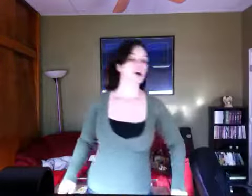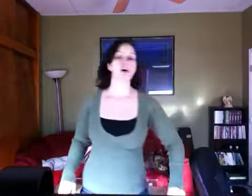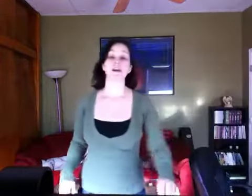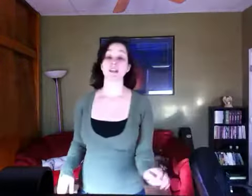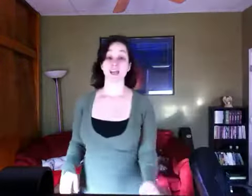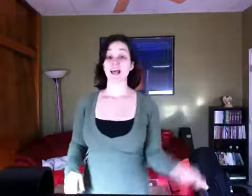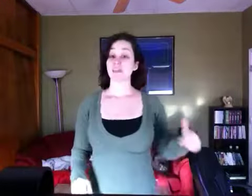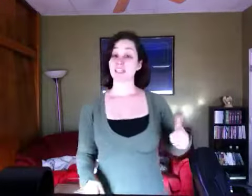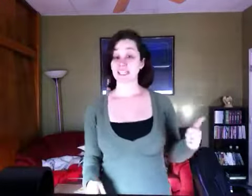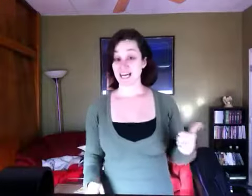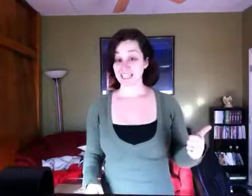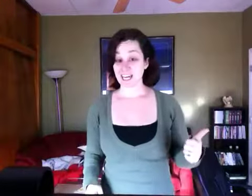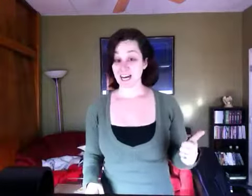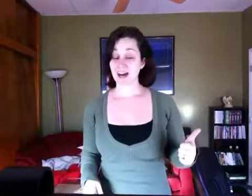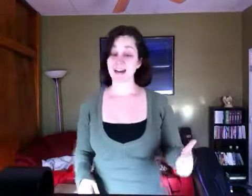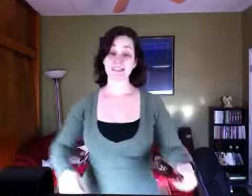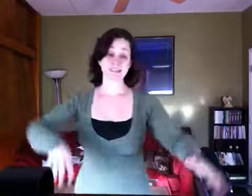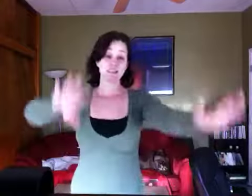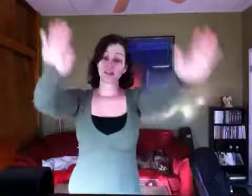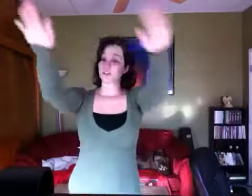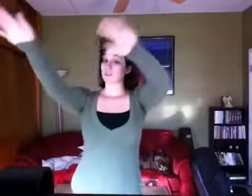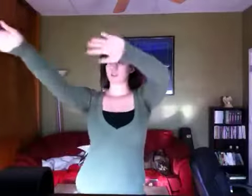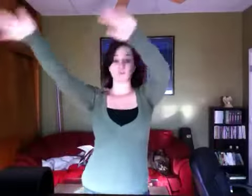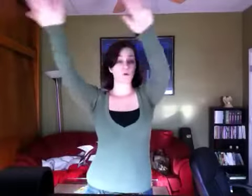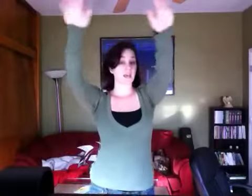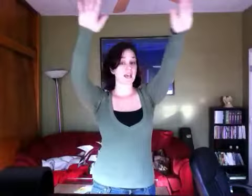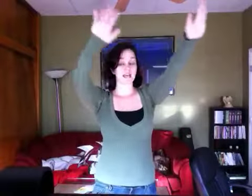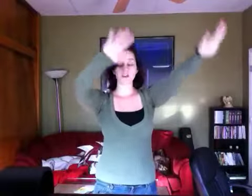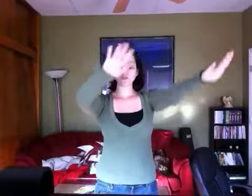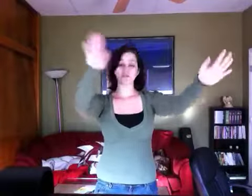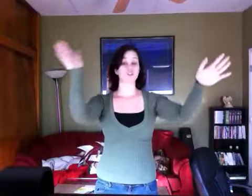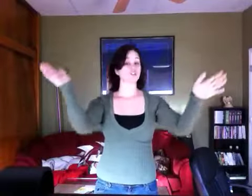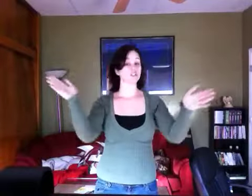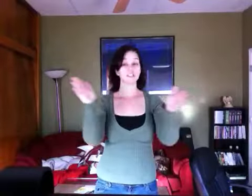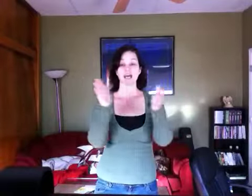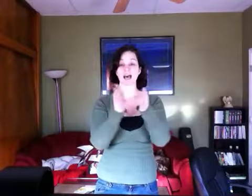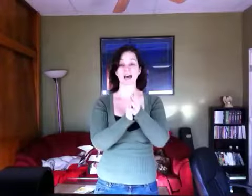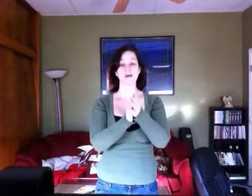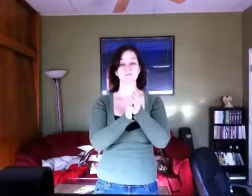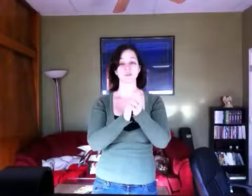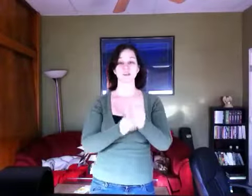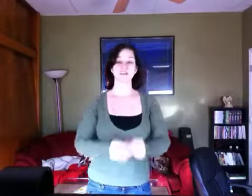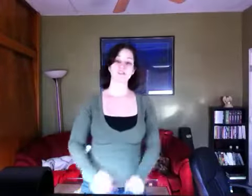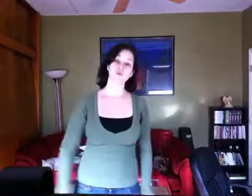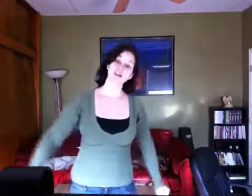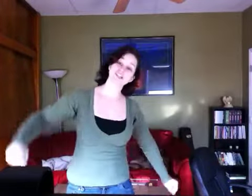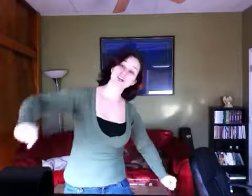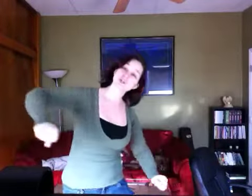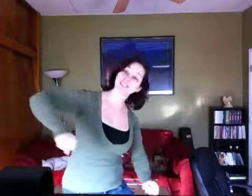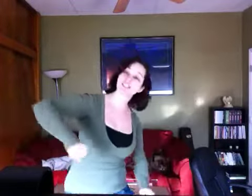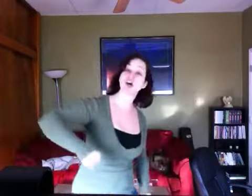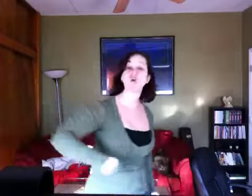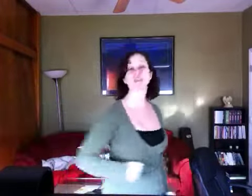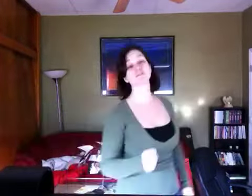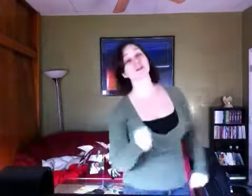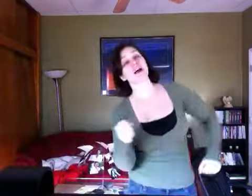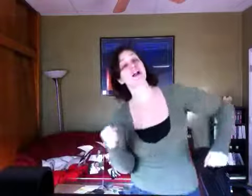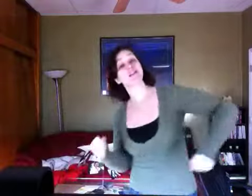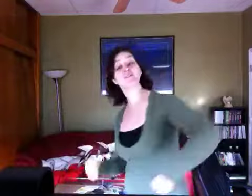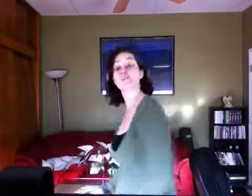Oh, and the la-di-da's. Wave. You can clap. If you want a do-si-do with a friend, if you